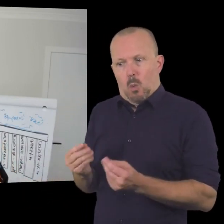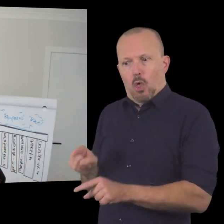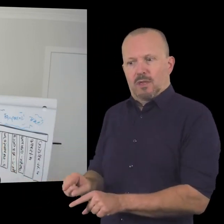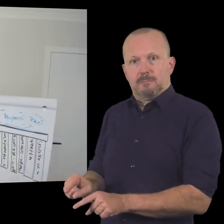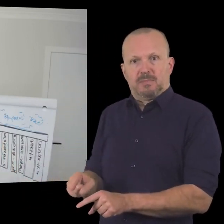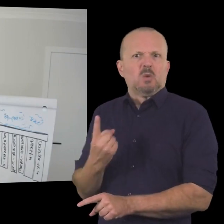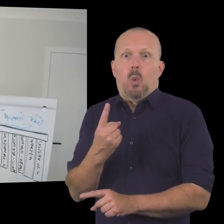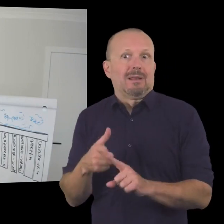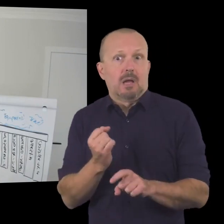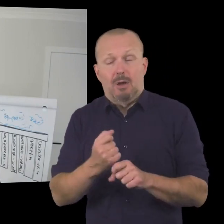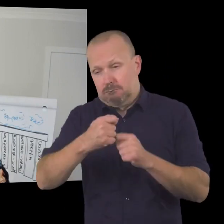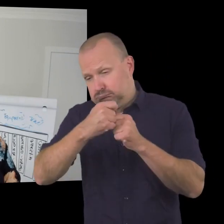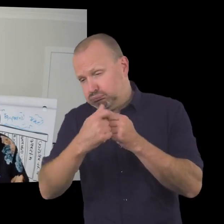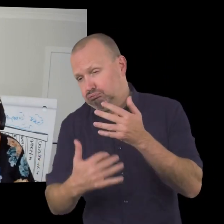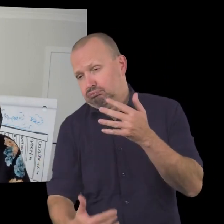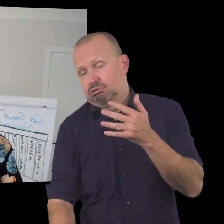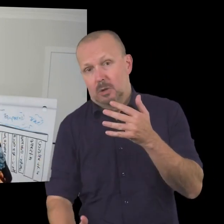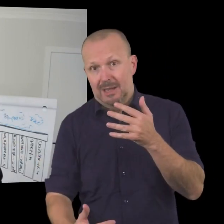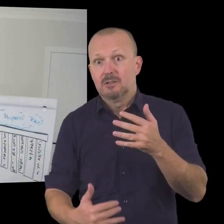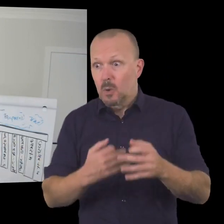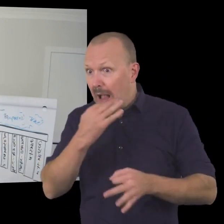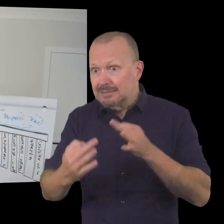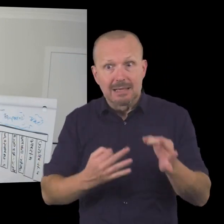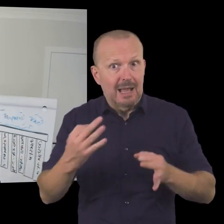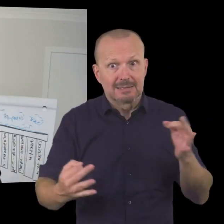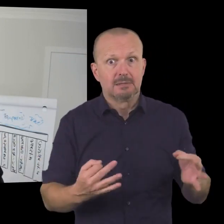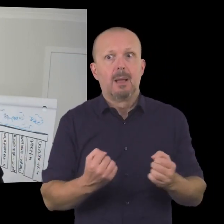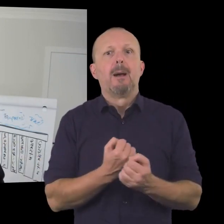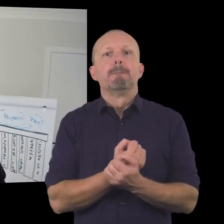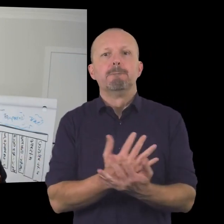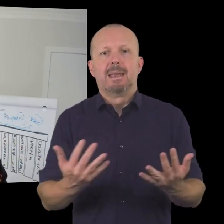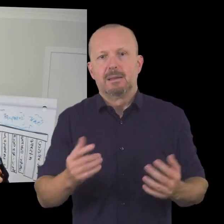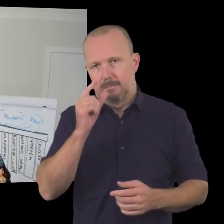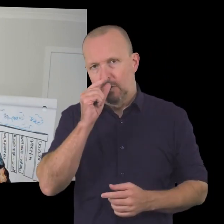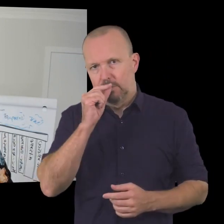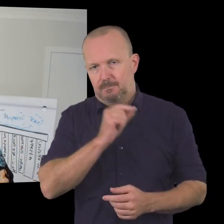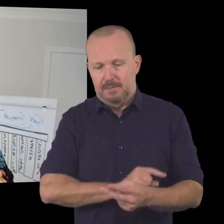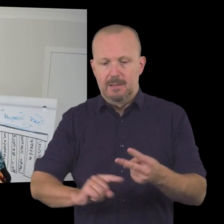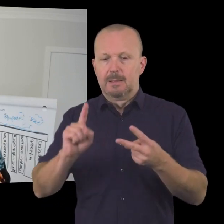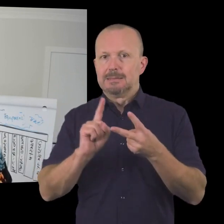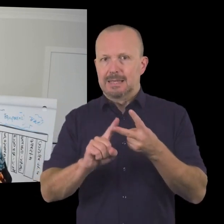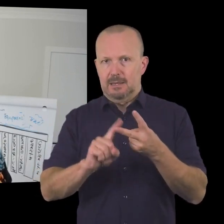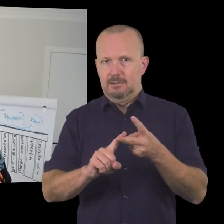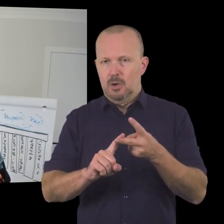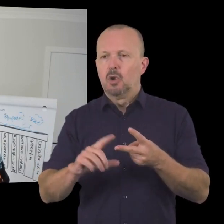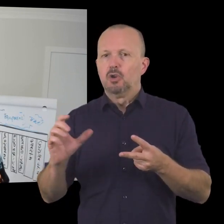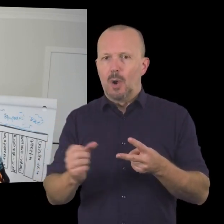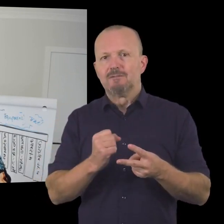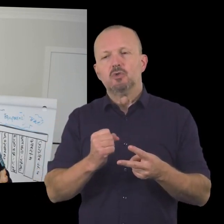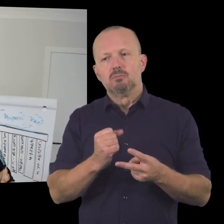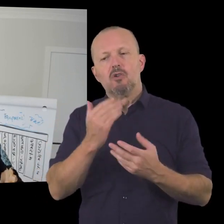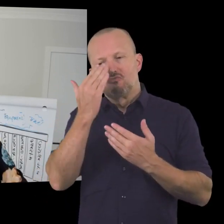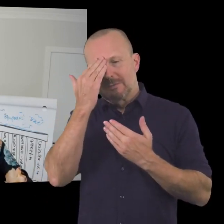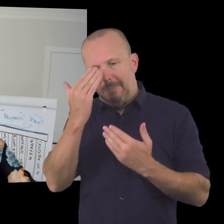as many opportunities to make the ask as you can the second really important tip around donations is respectfully telling your